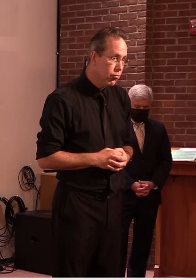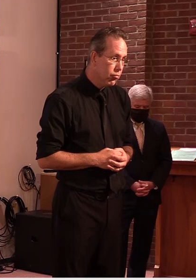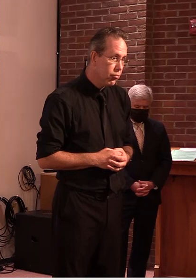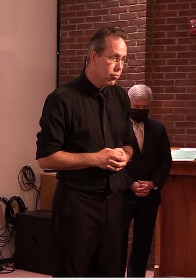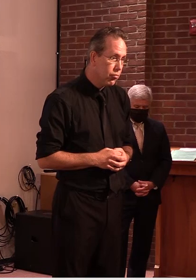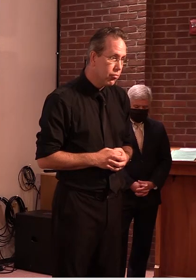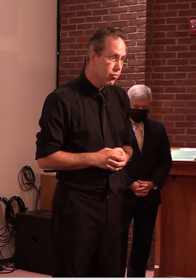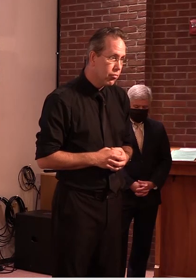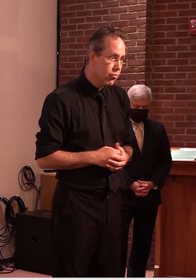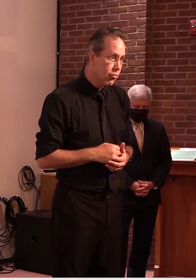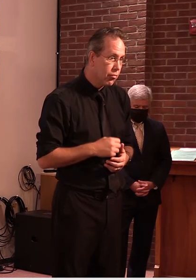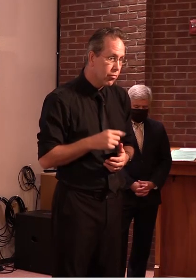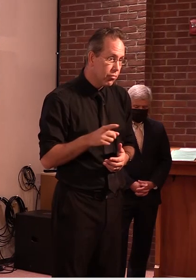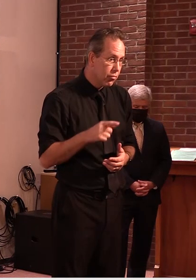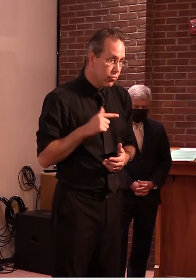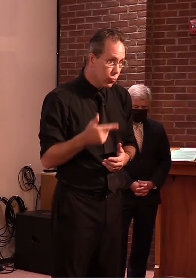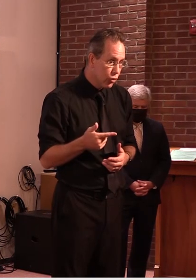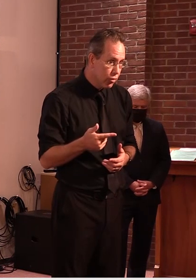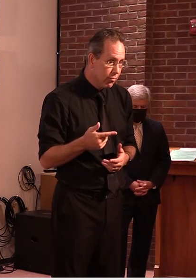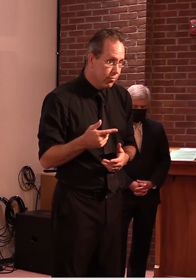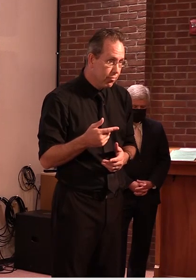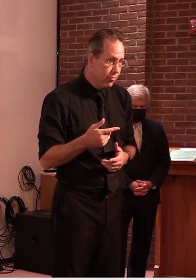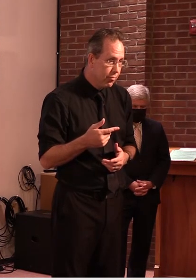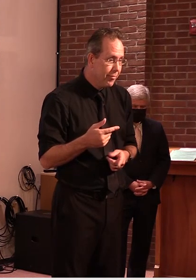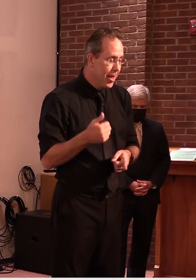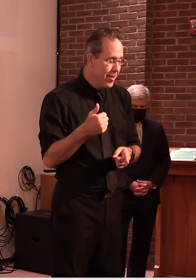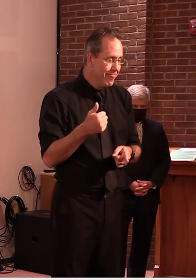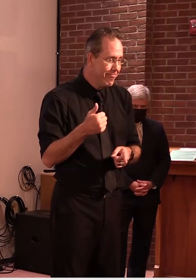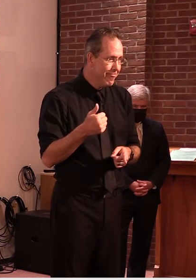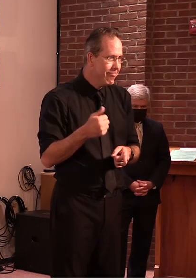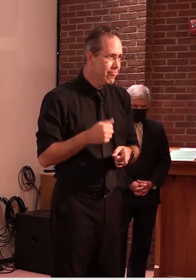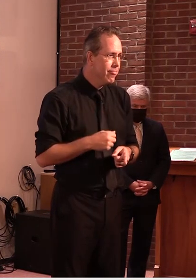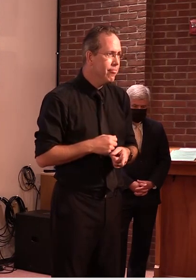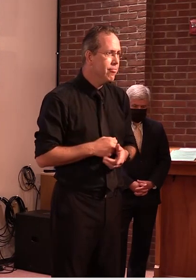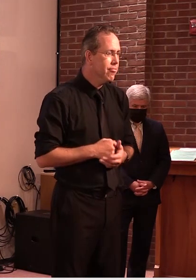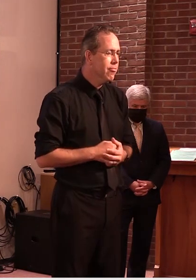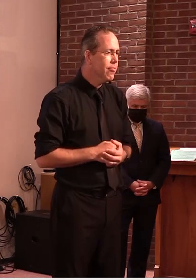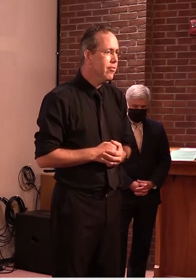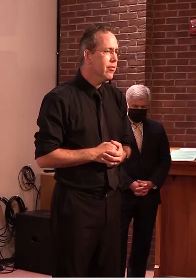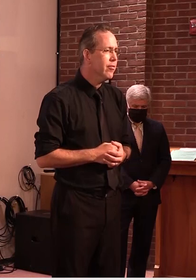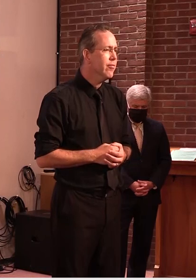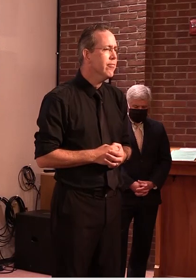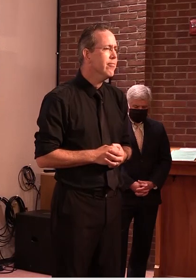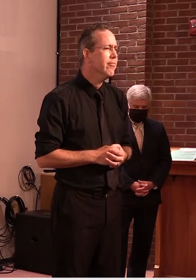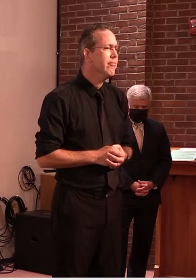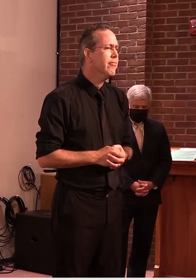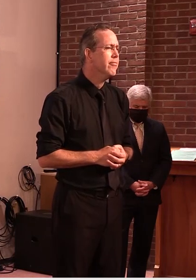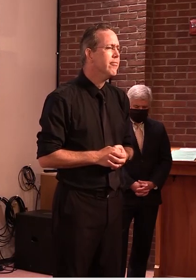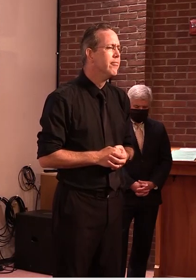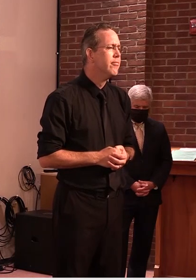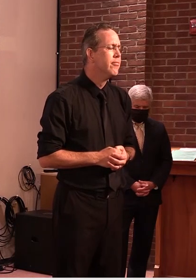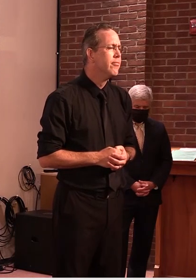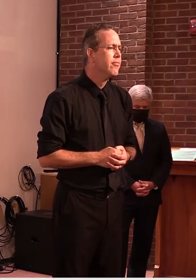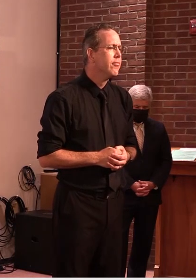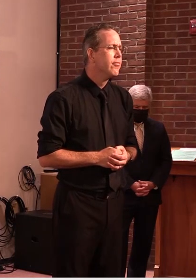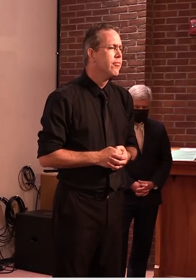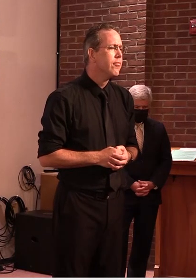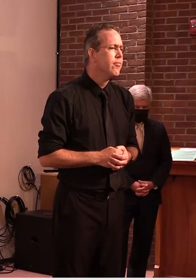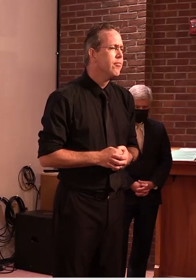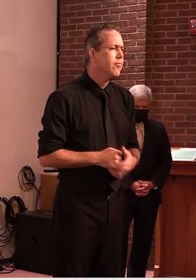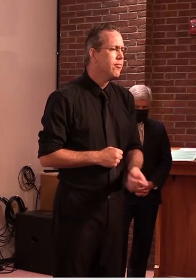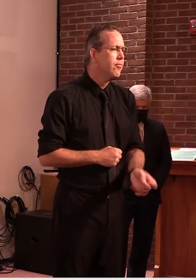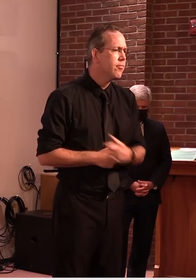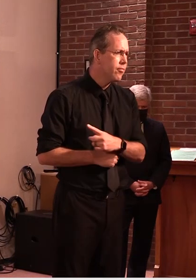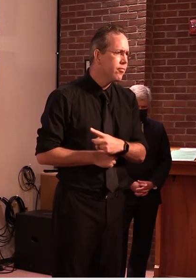p vpr i apologize uh governor this question comes directly from one of